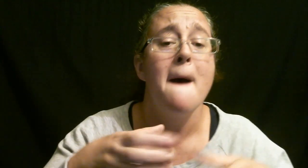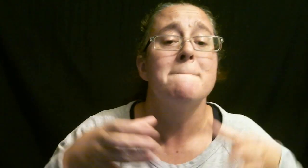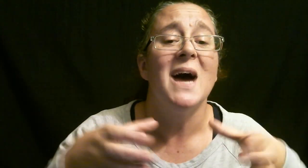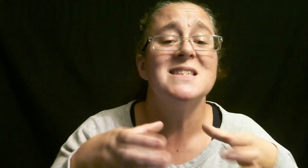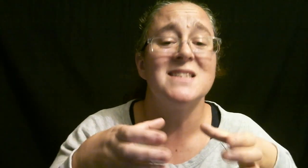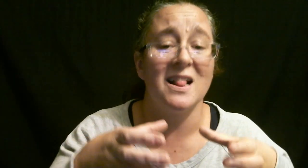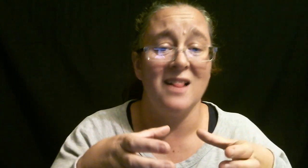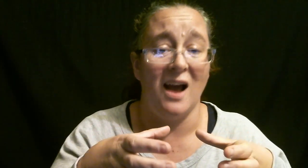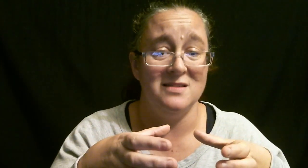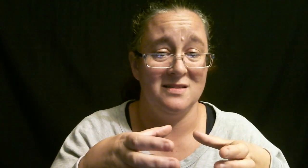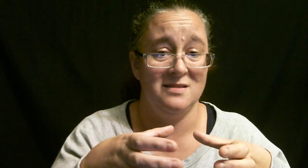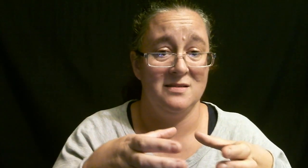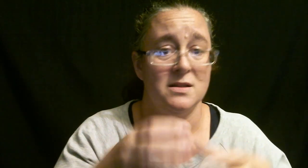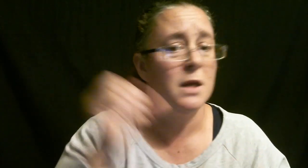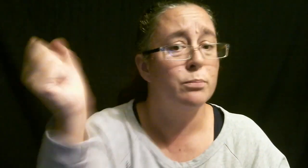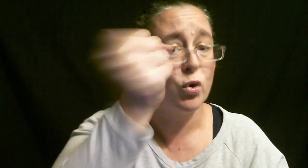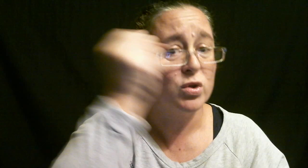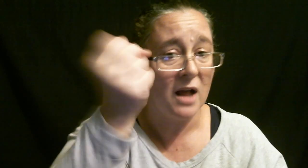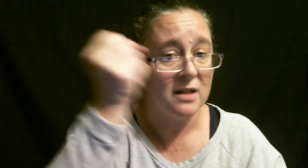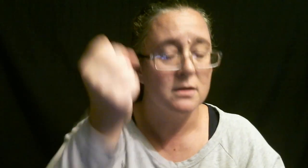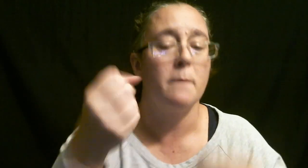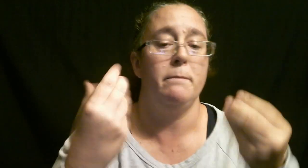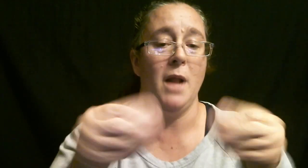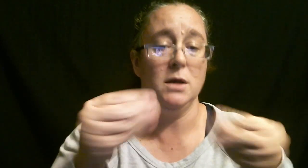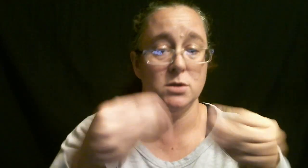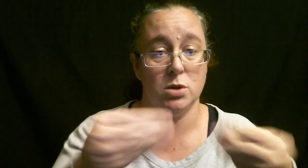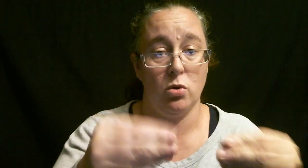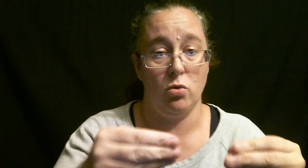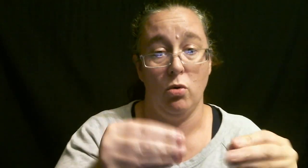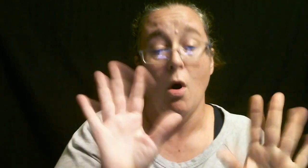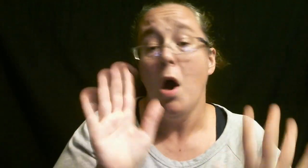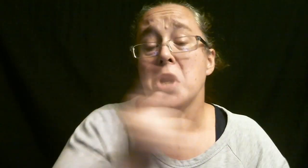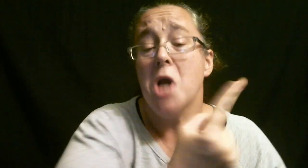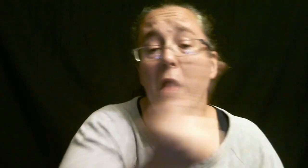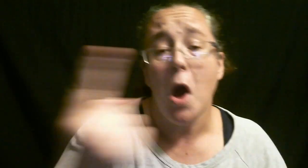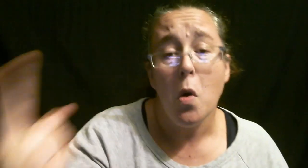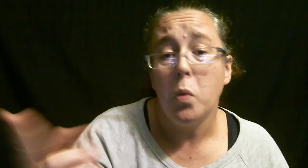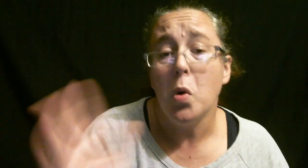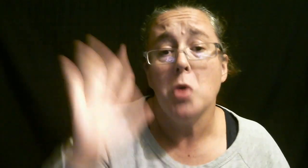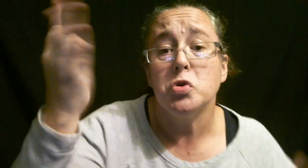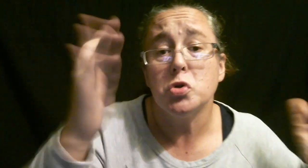The lover lingers and